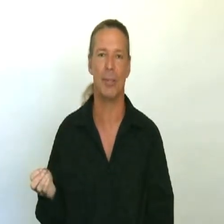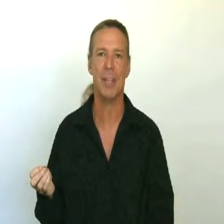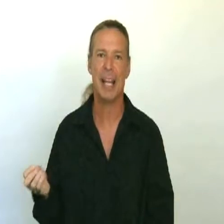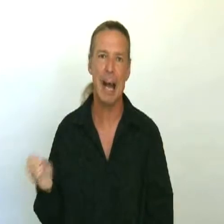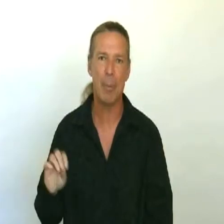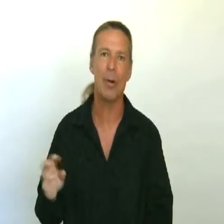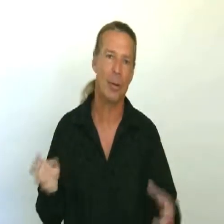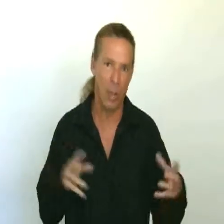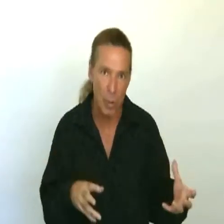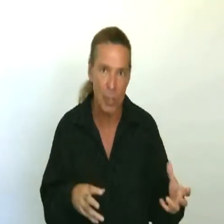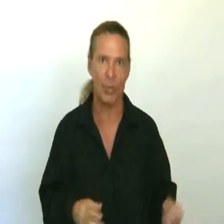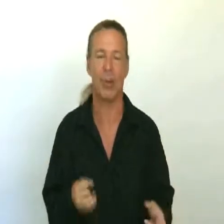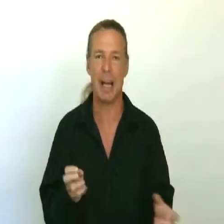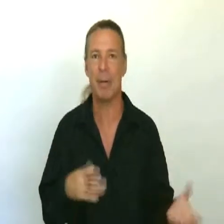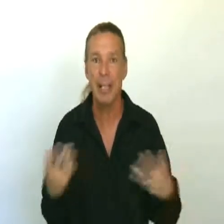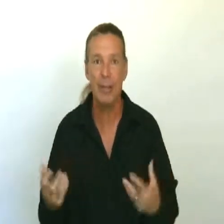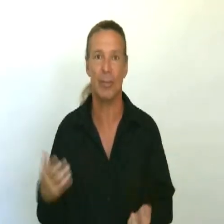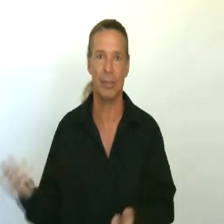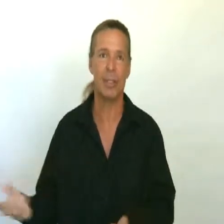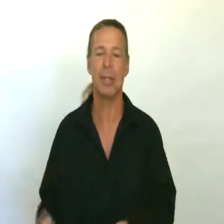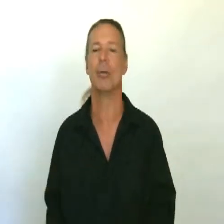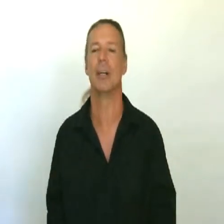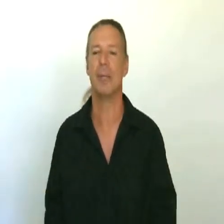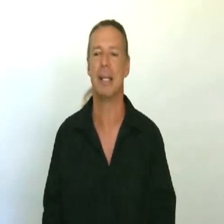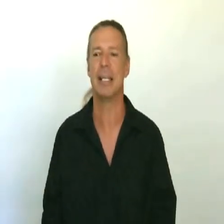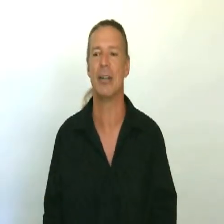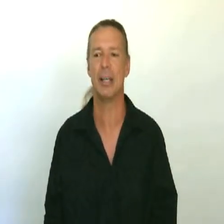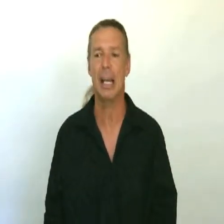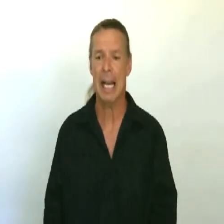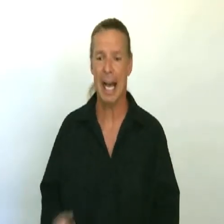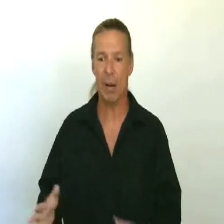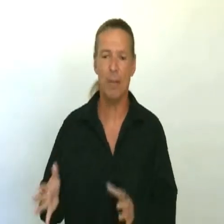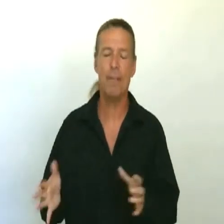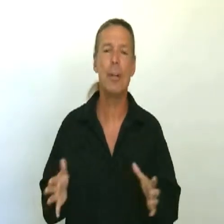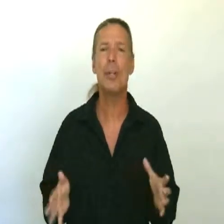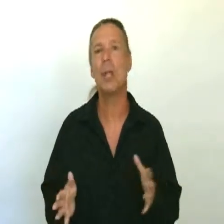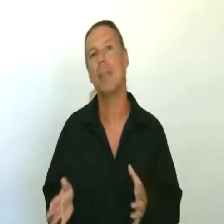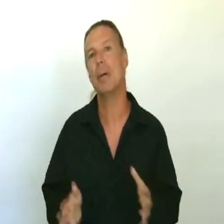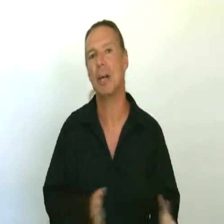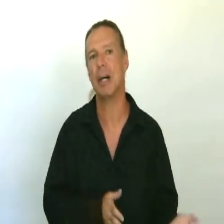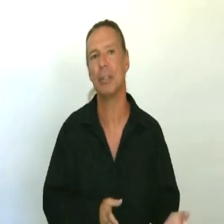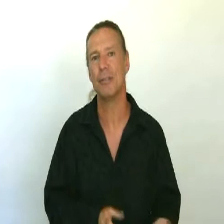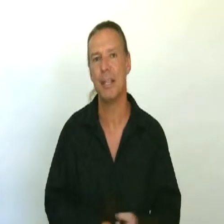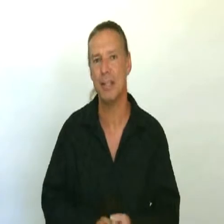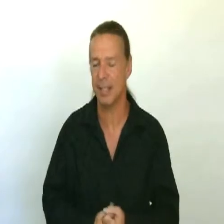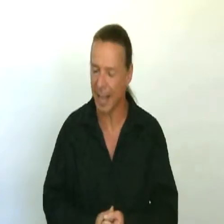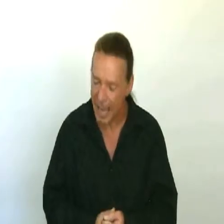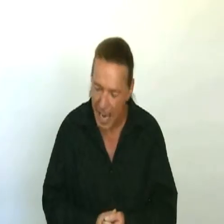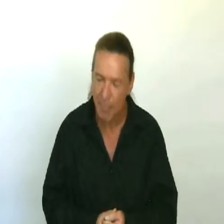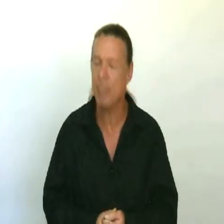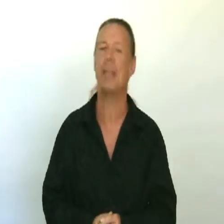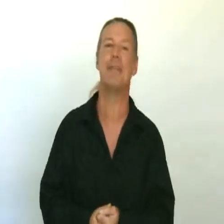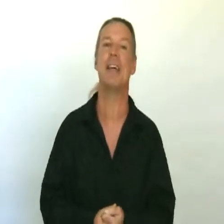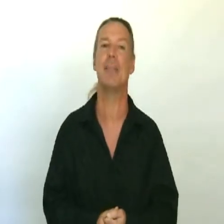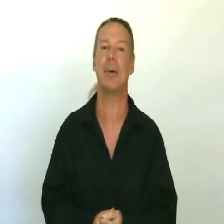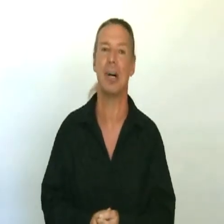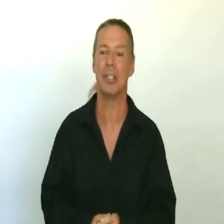So capro, goat, or caprino, little goat in Italian. And I'll refer to a lot of bel canto phrases because I am a big fan of bel canto.